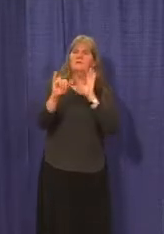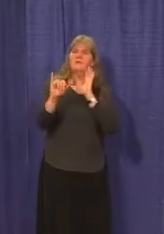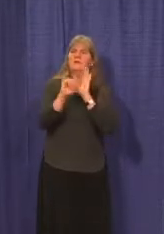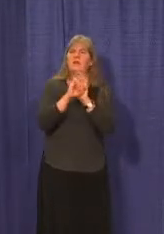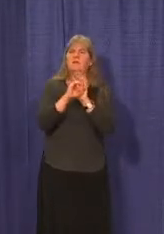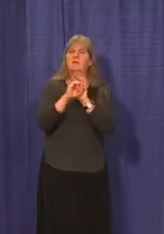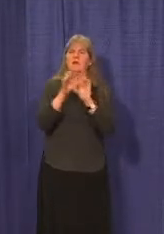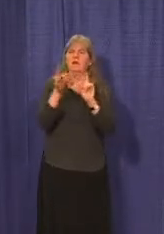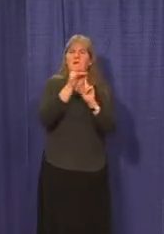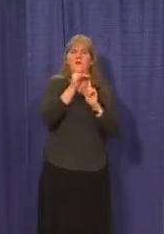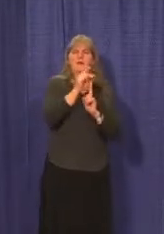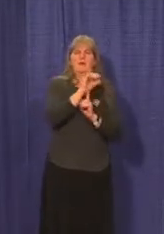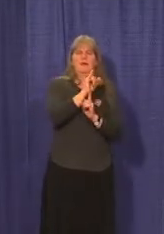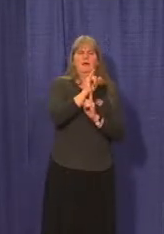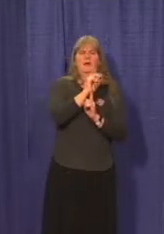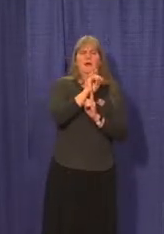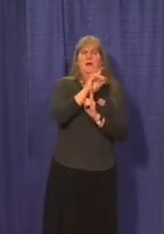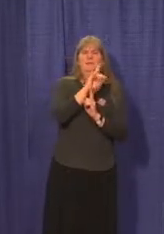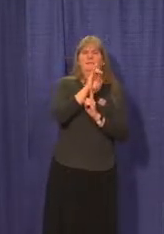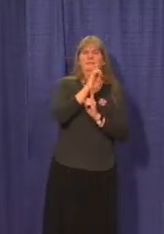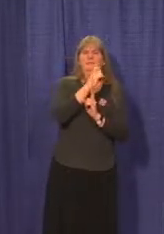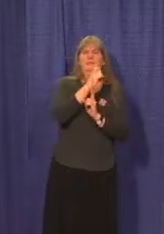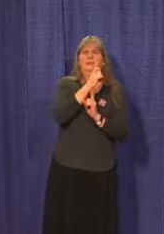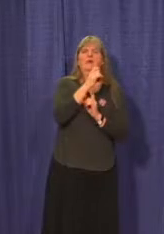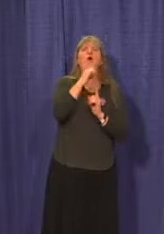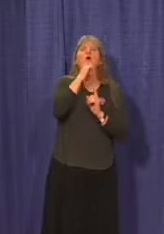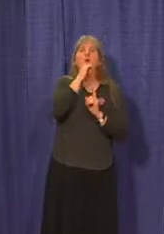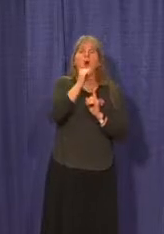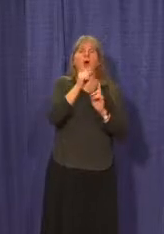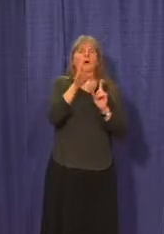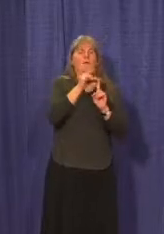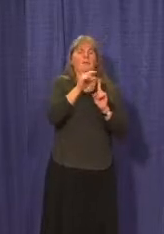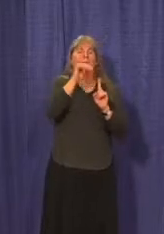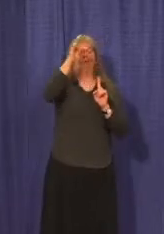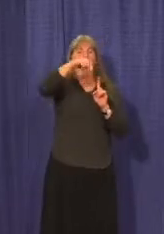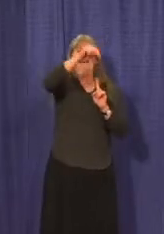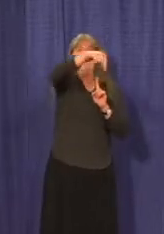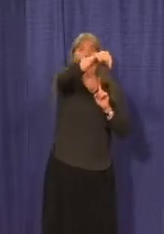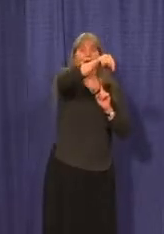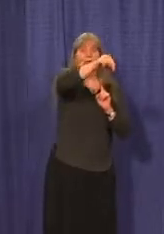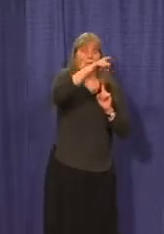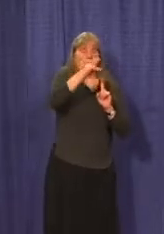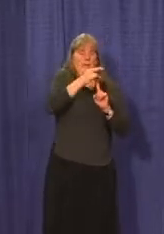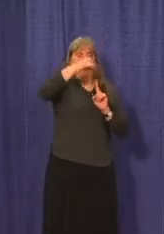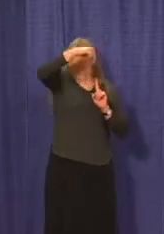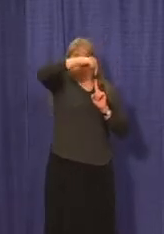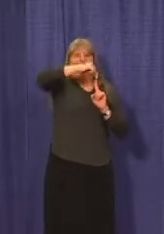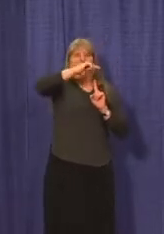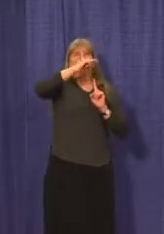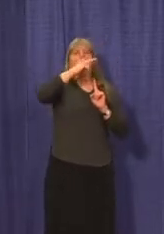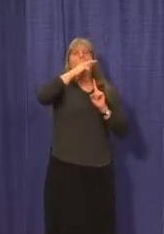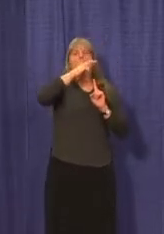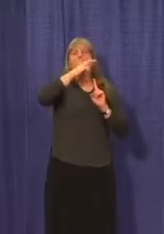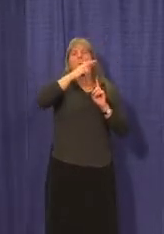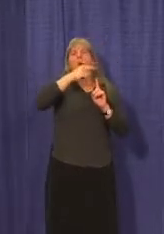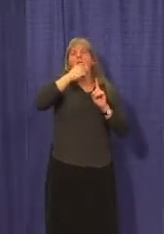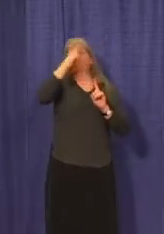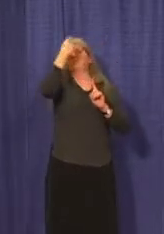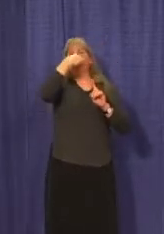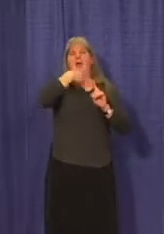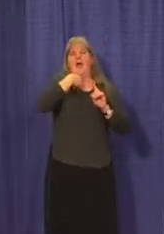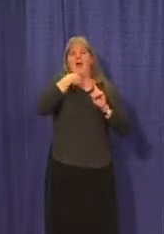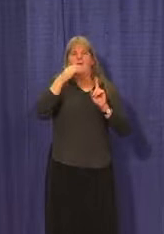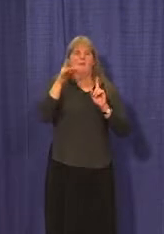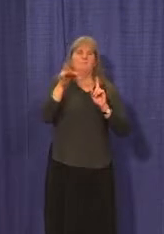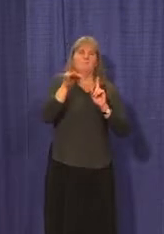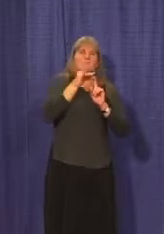identified and not the contacts that later become cases. So in other words, these are people that are first